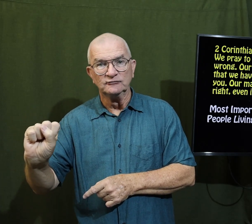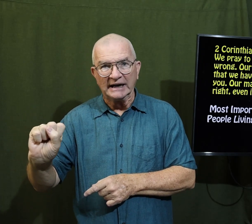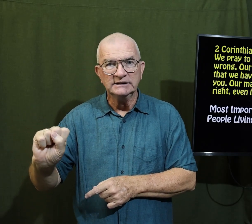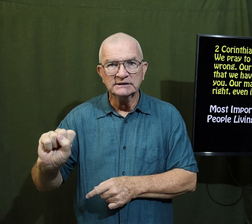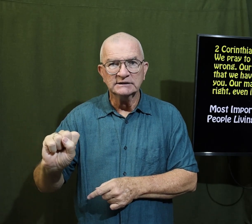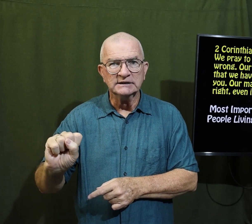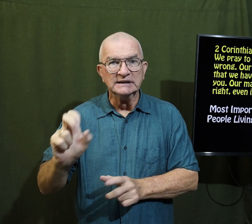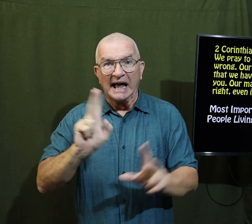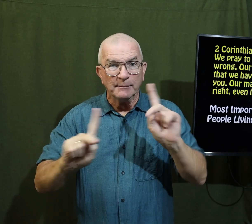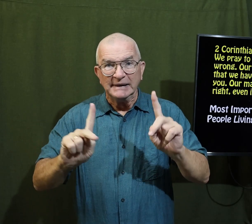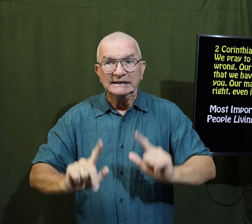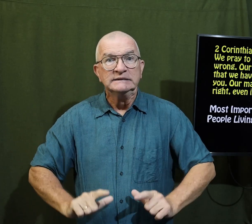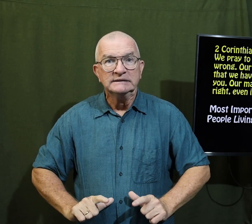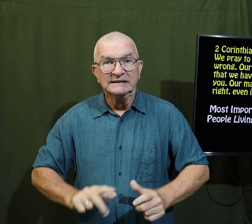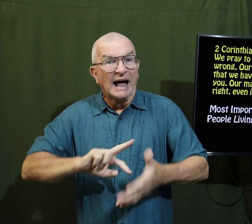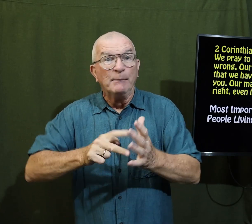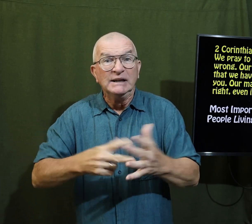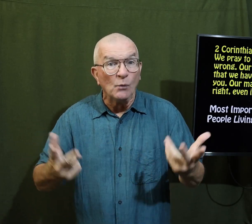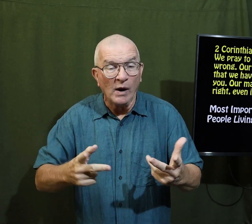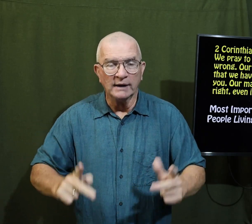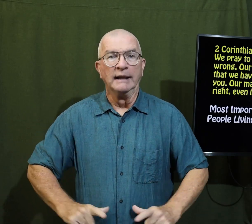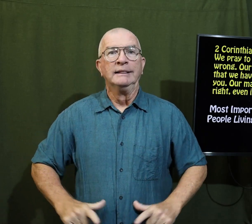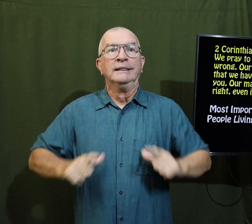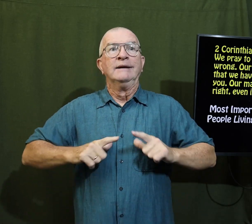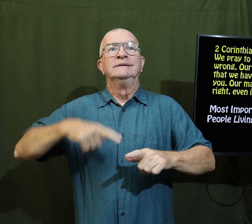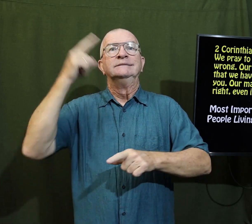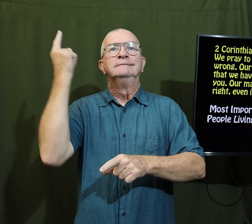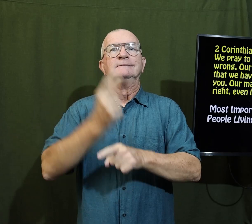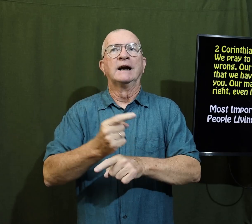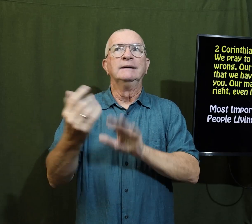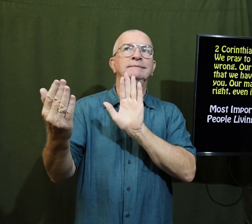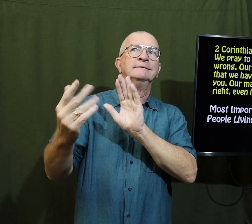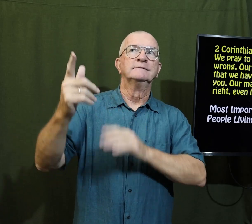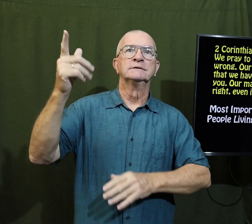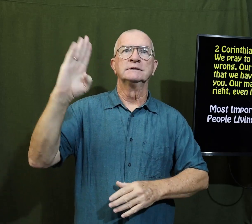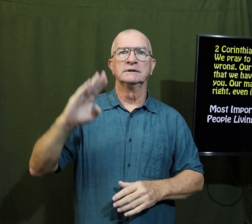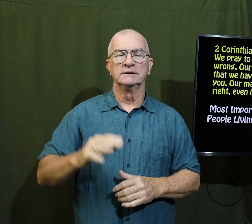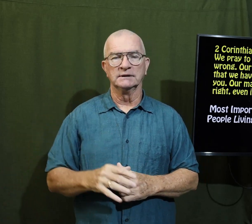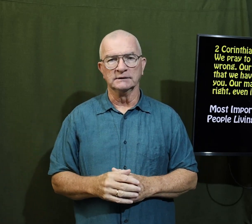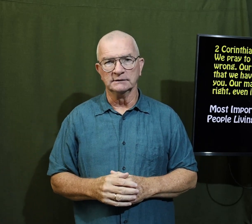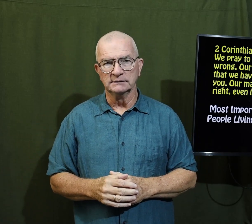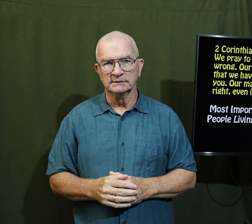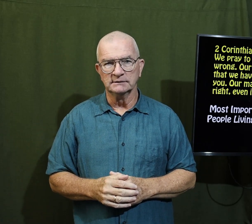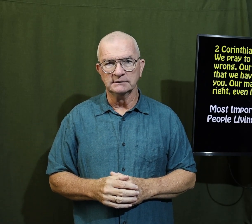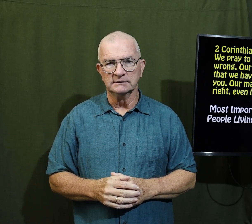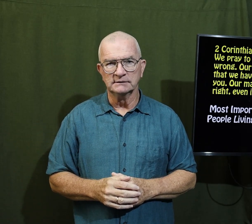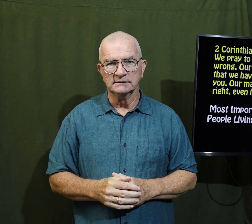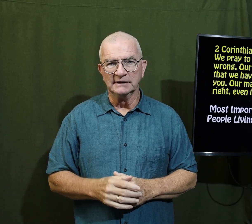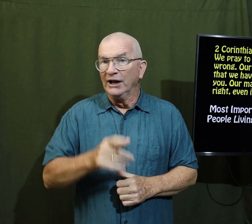n e s righteousness that means what living right before God